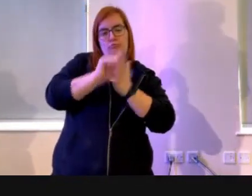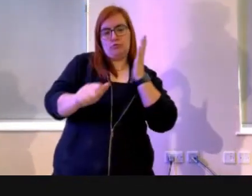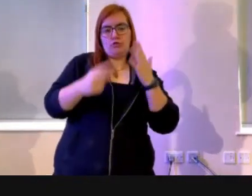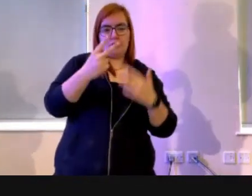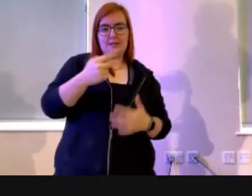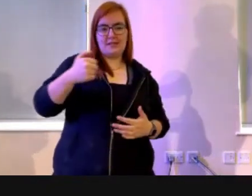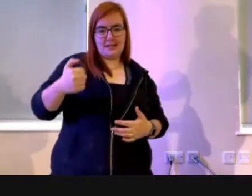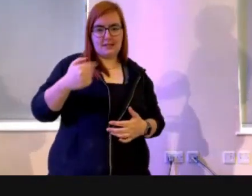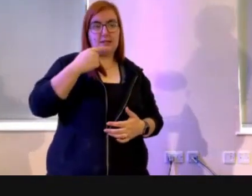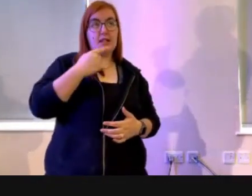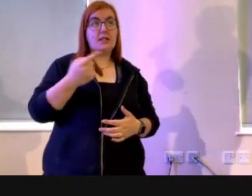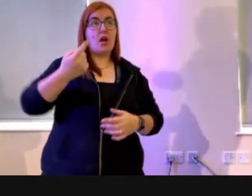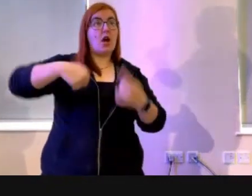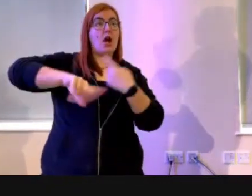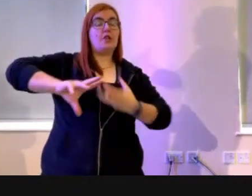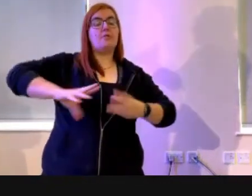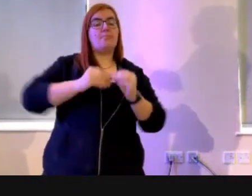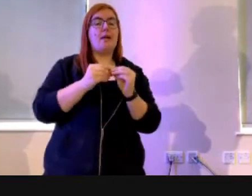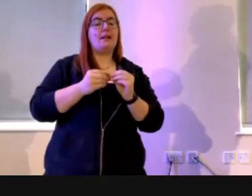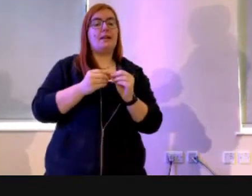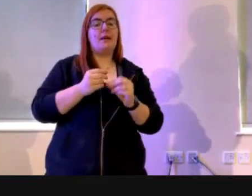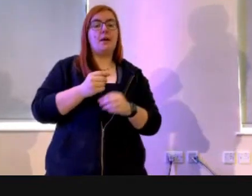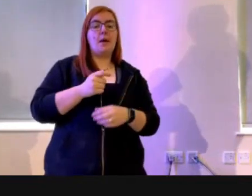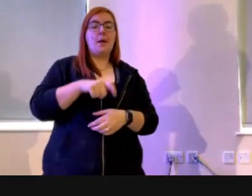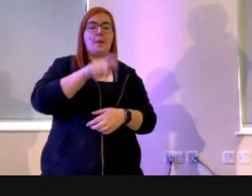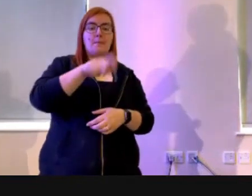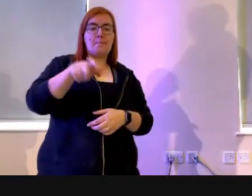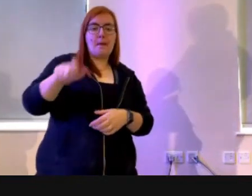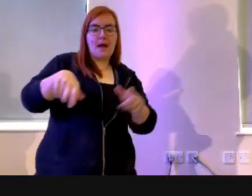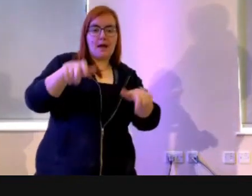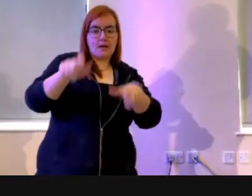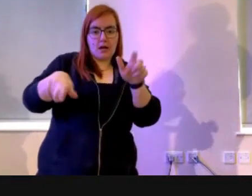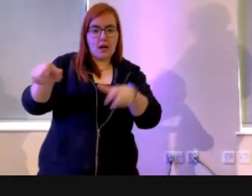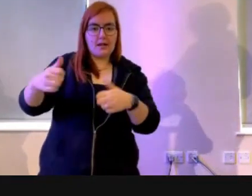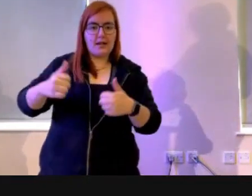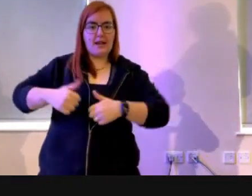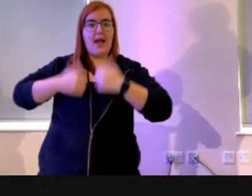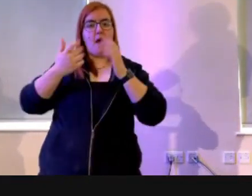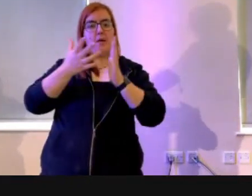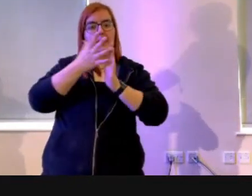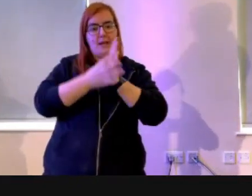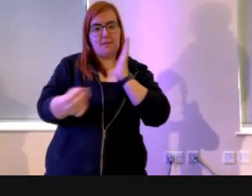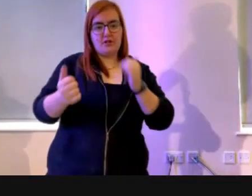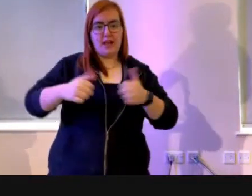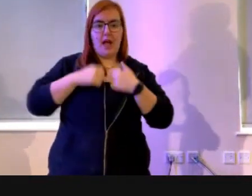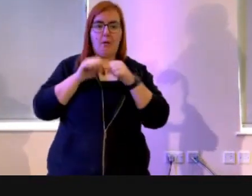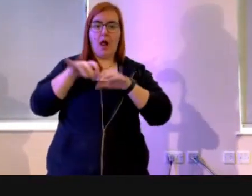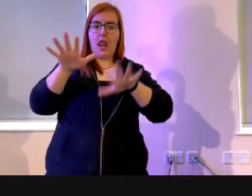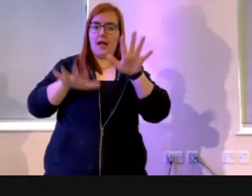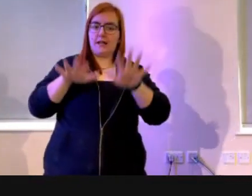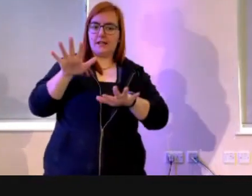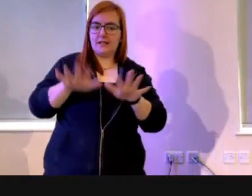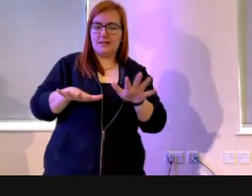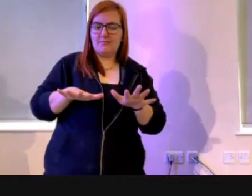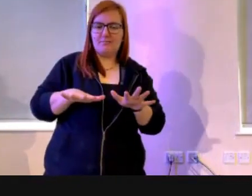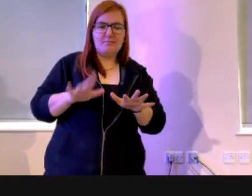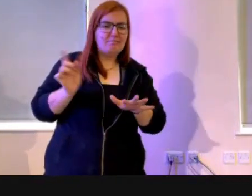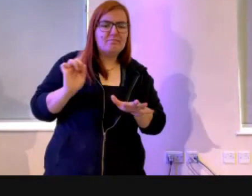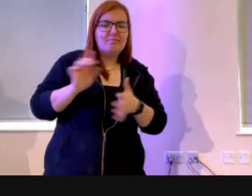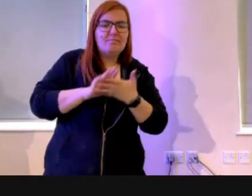mankind in our image, in our likeness. See, what does that mean? Does it mean